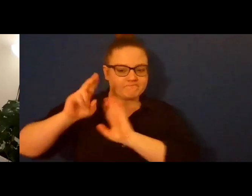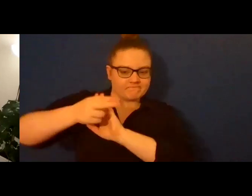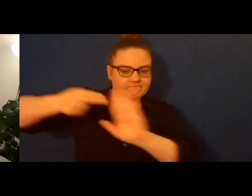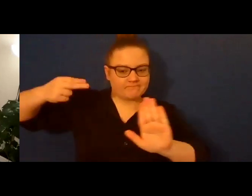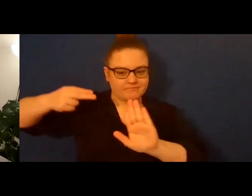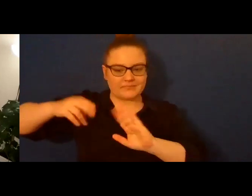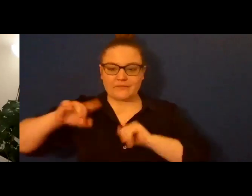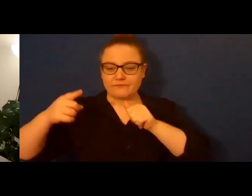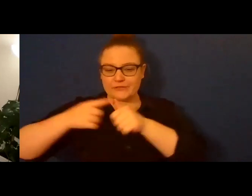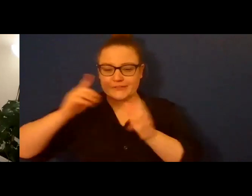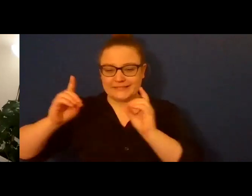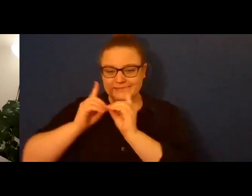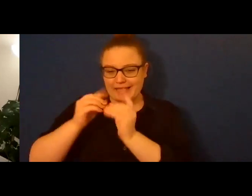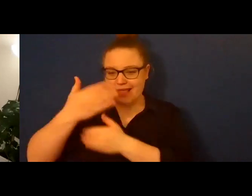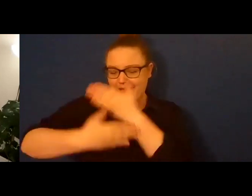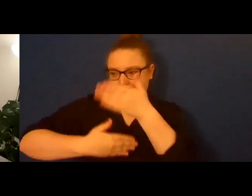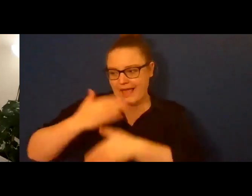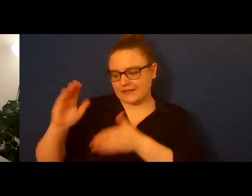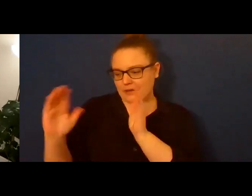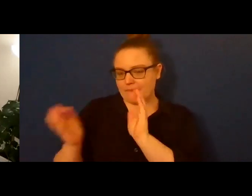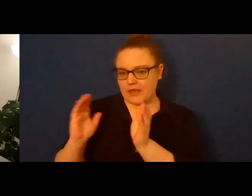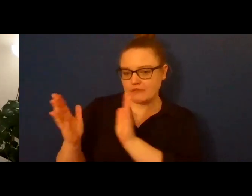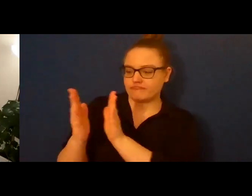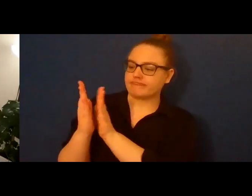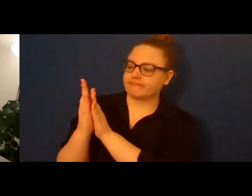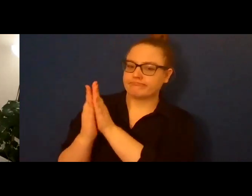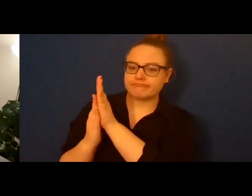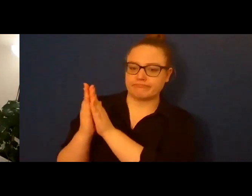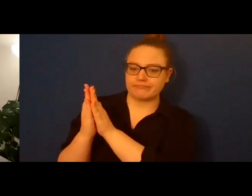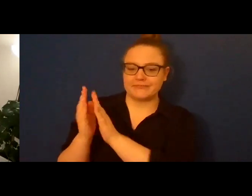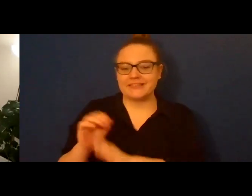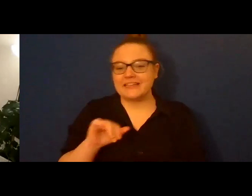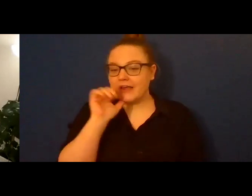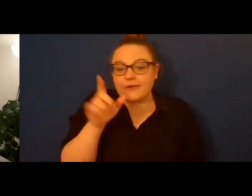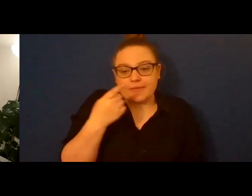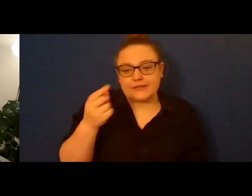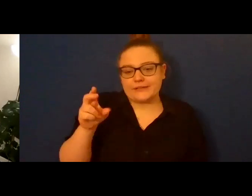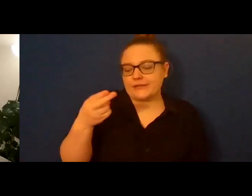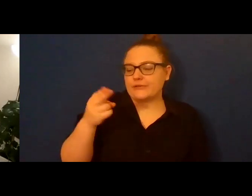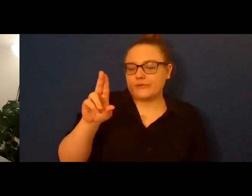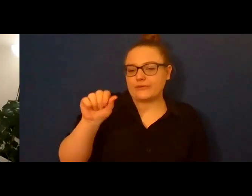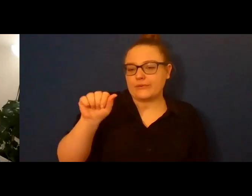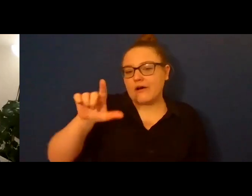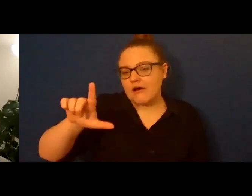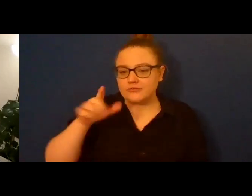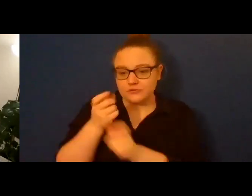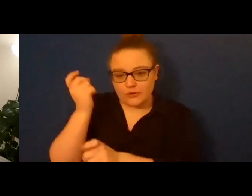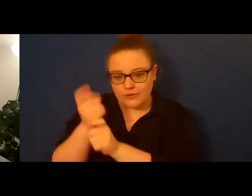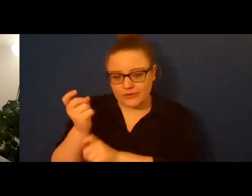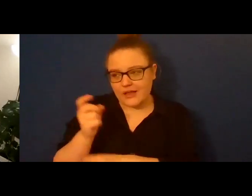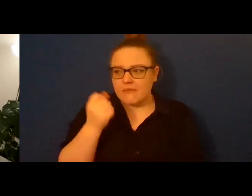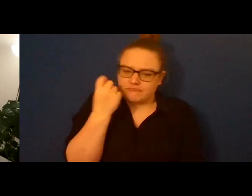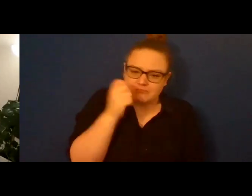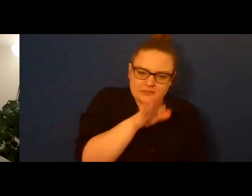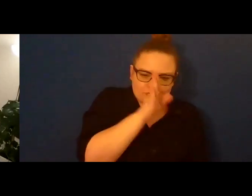Not so widely known as the U-Haul joke, but a hallmark of every romance I've ever had with a woman. Straight people do it too, but the interaction doesn't hold